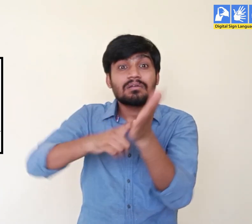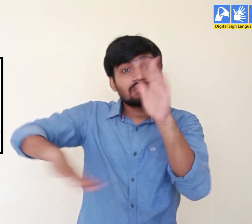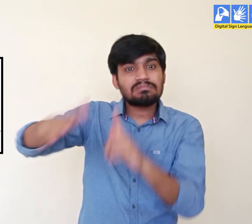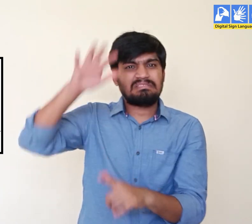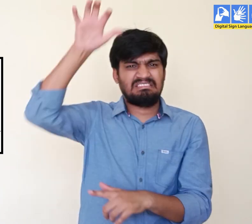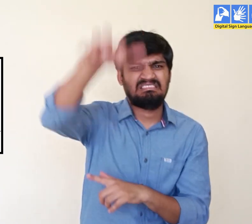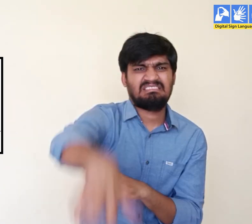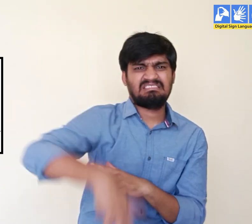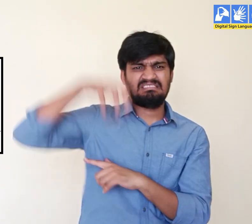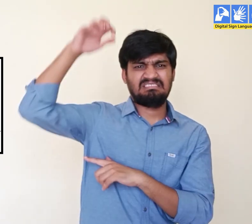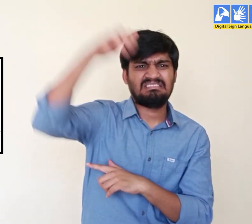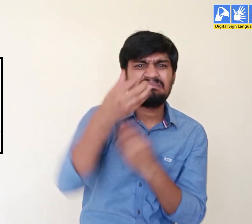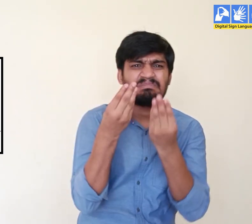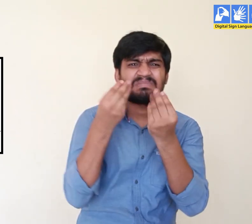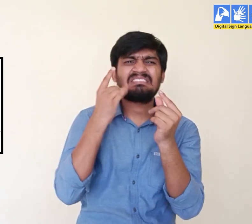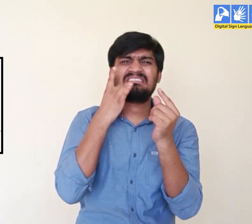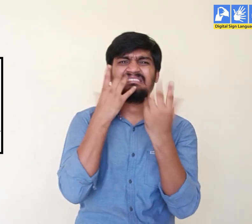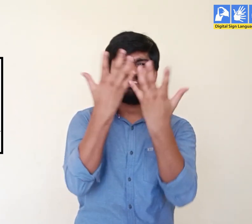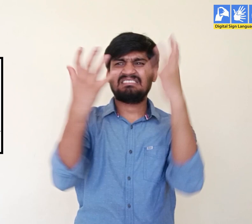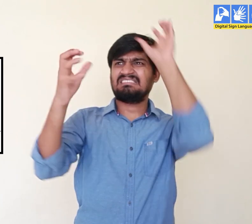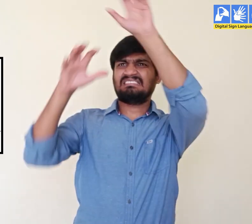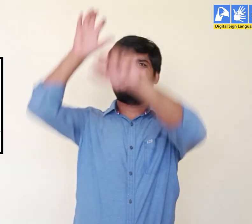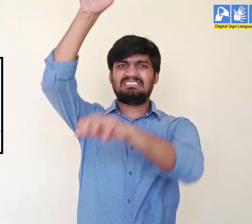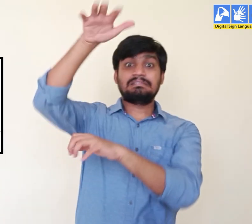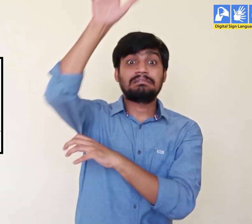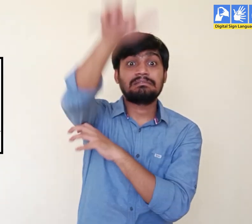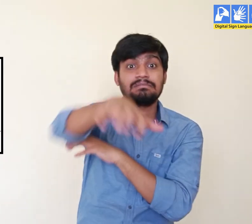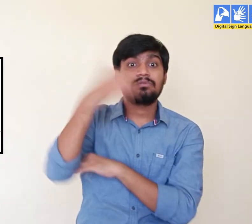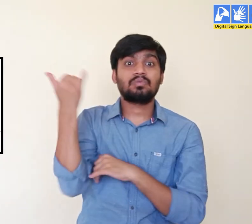Or to lift heavy material, we have bulldozers and excavators.